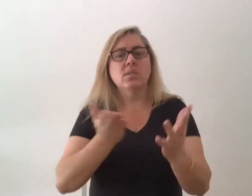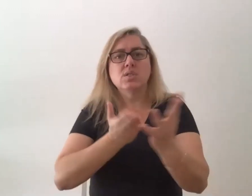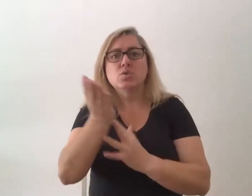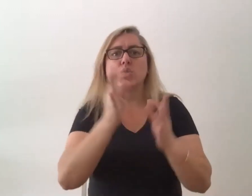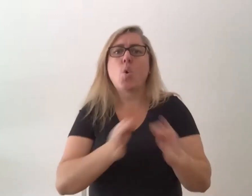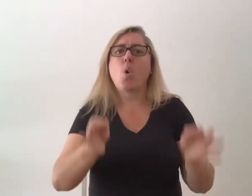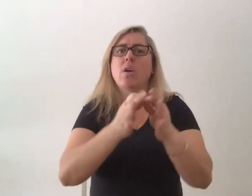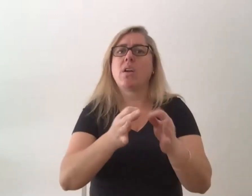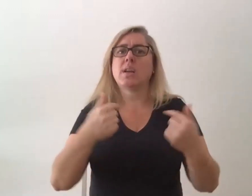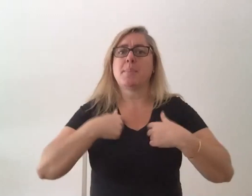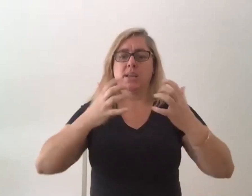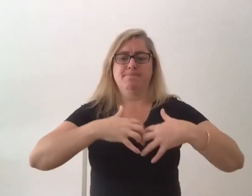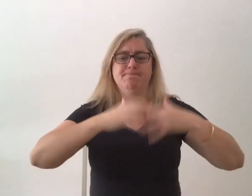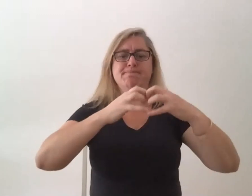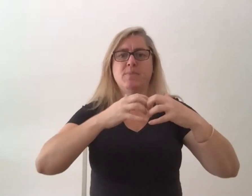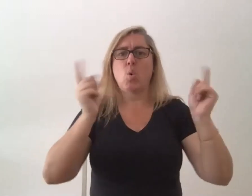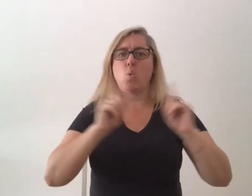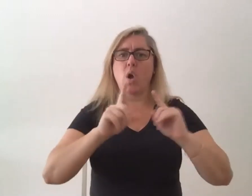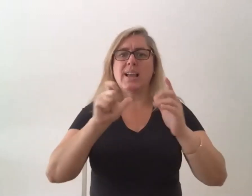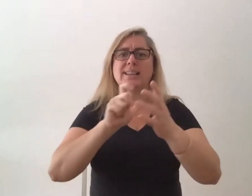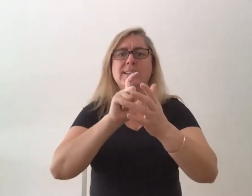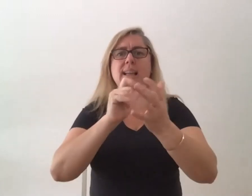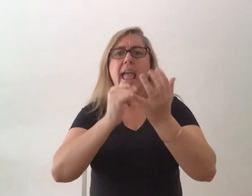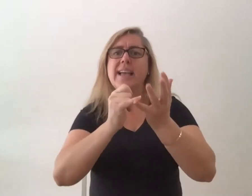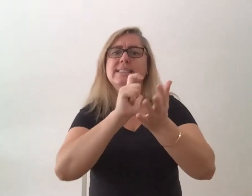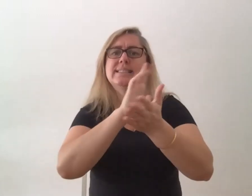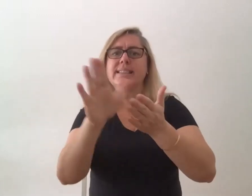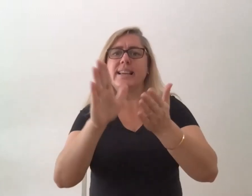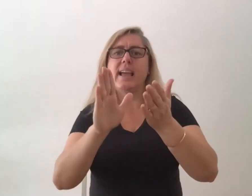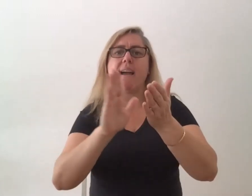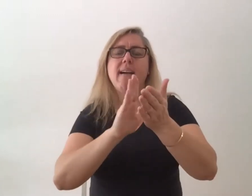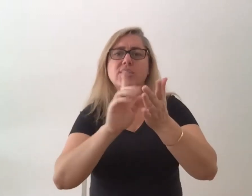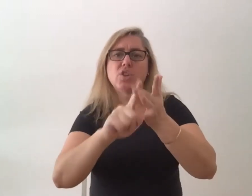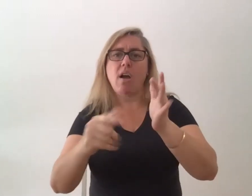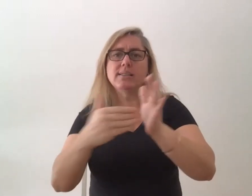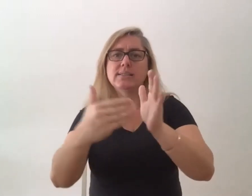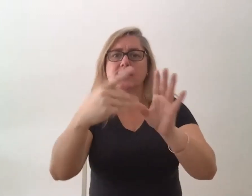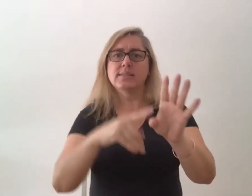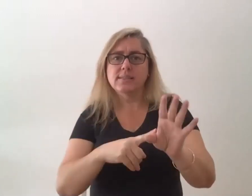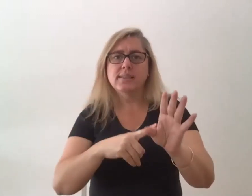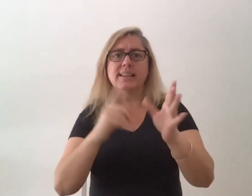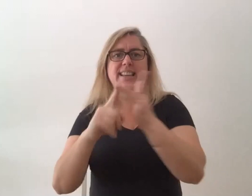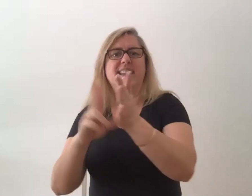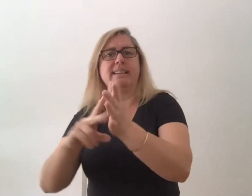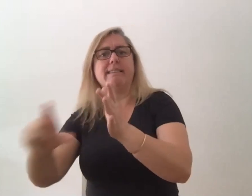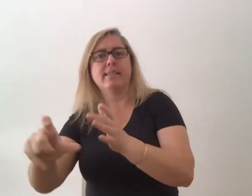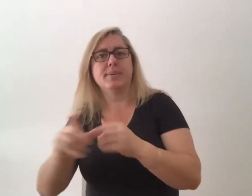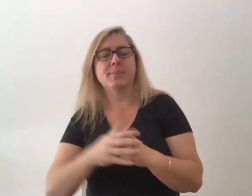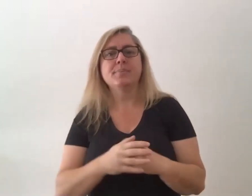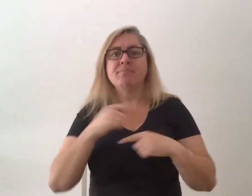Schizy Inc. S-C-H-I-Z-Y Inc. And we do lots of creative things around,